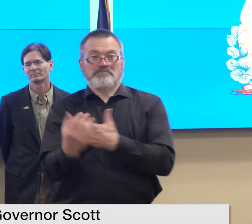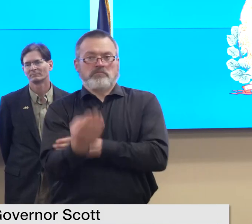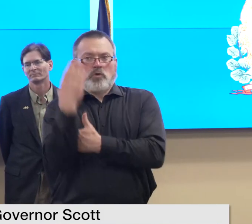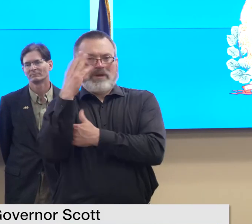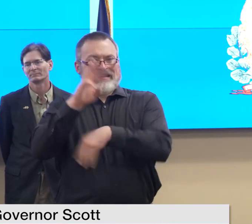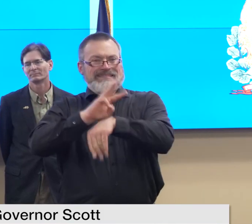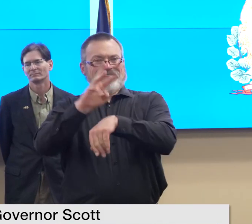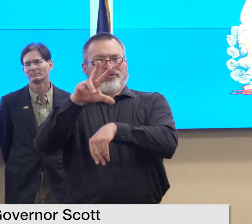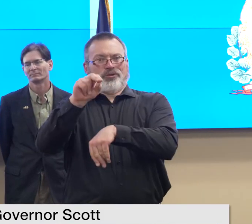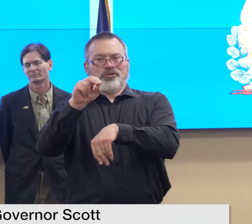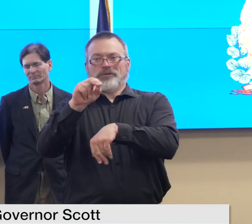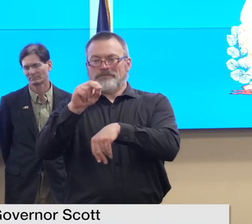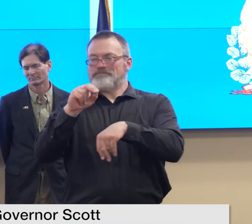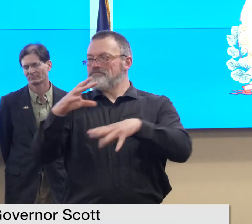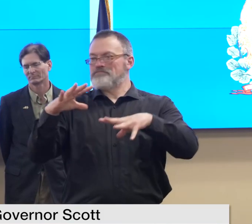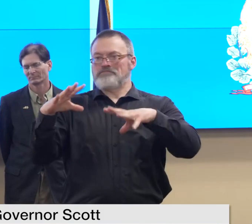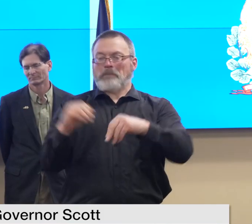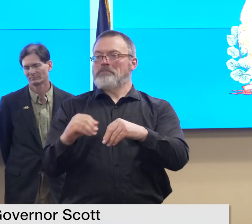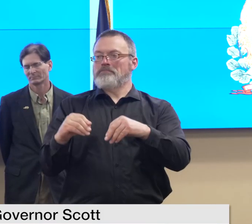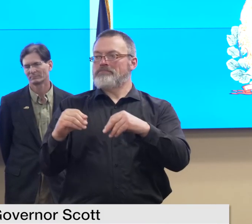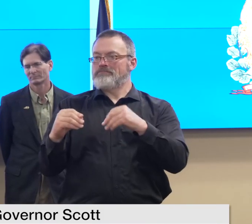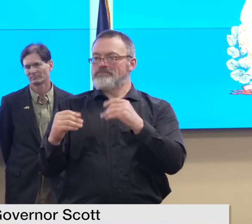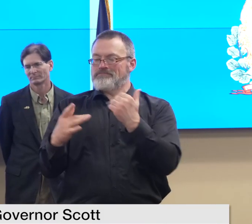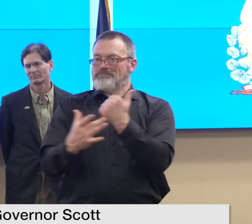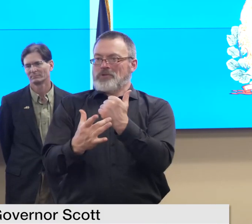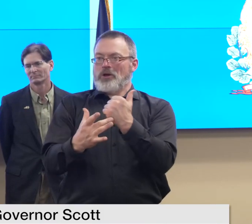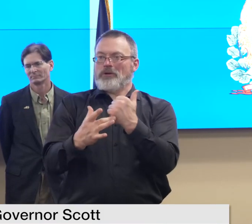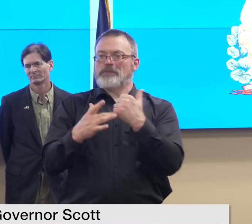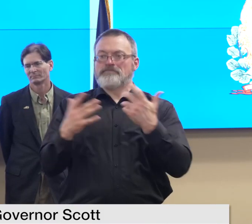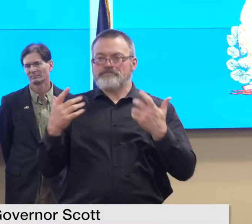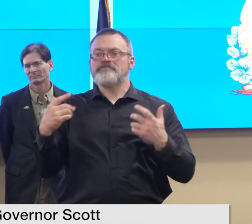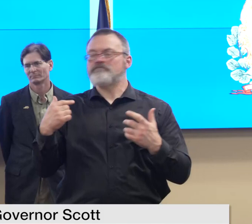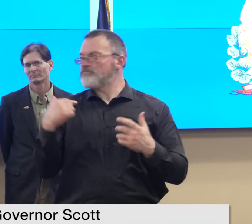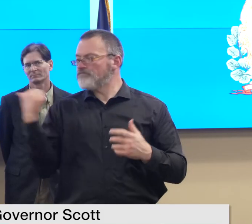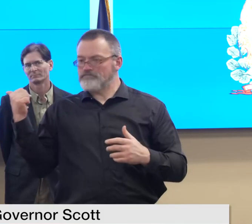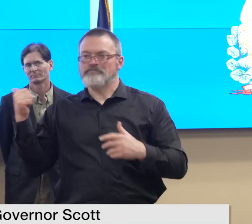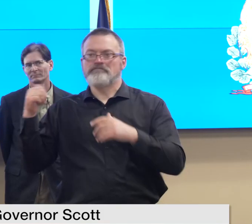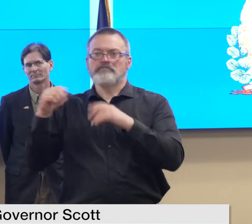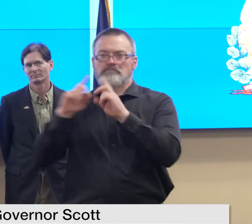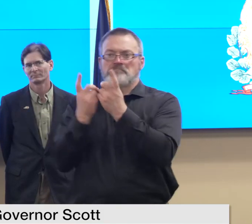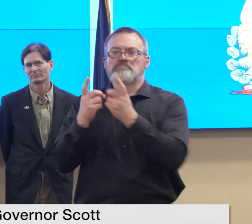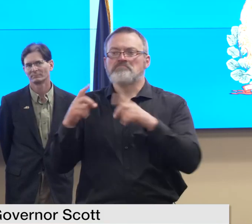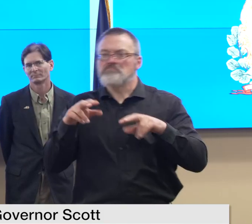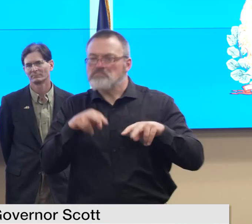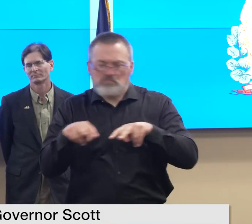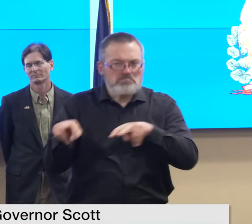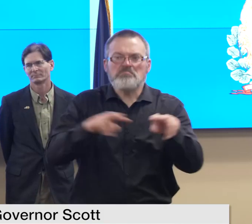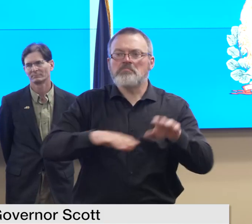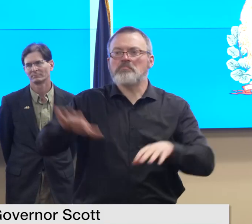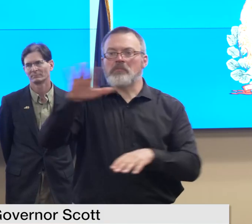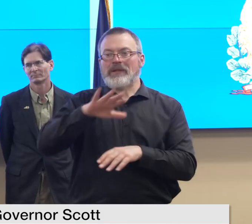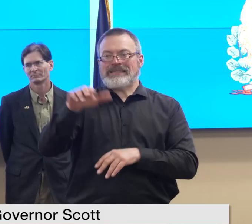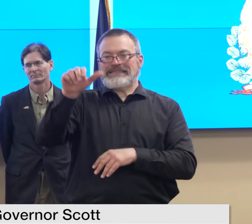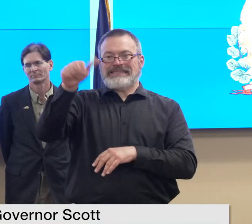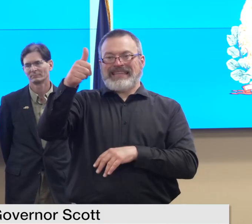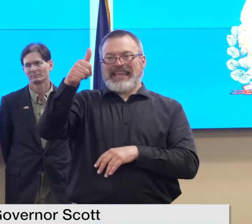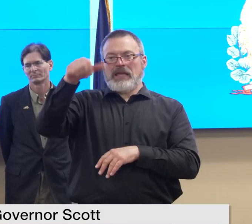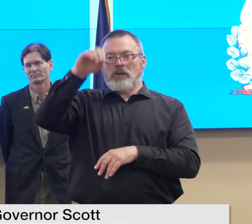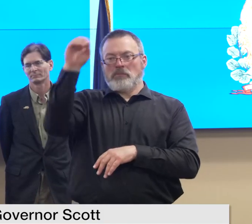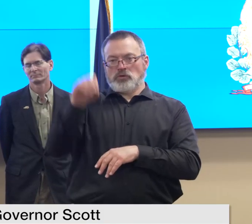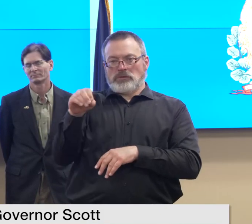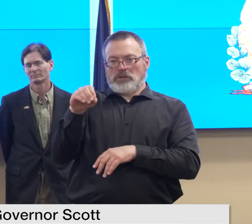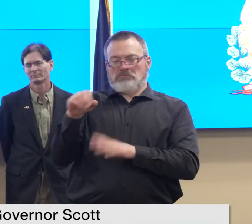and we have assessed that approximately 10 percent of state systems have been impacted